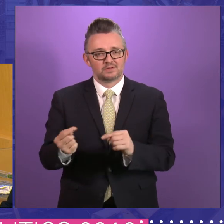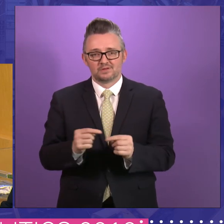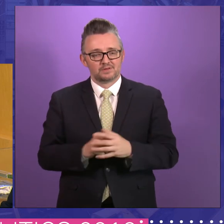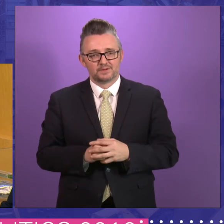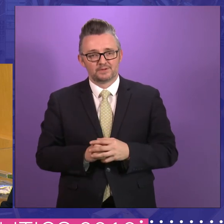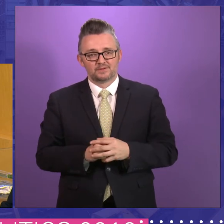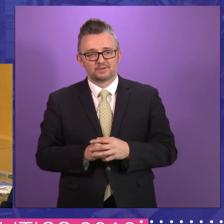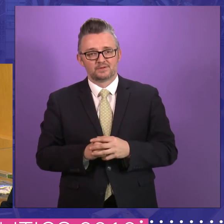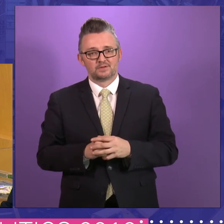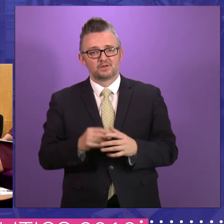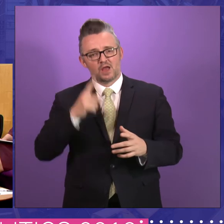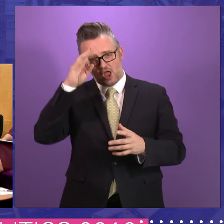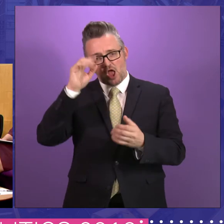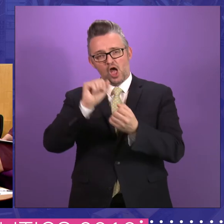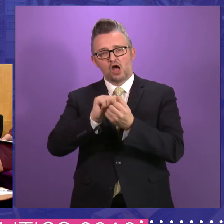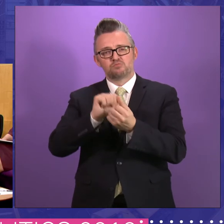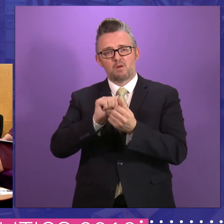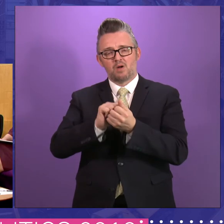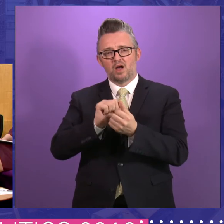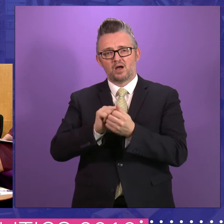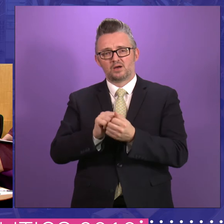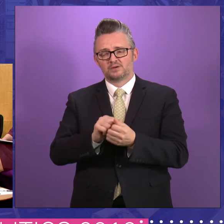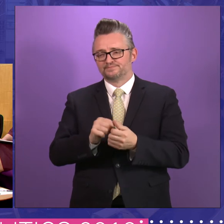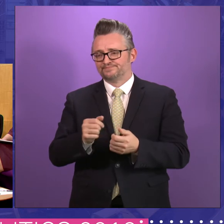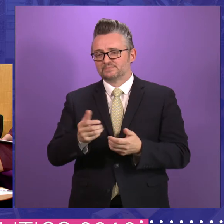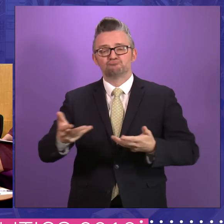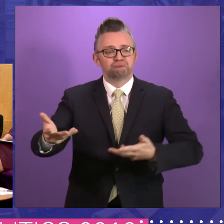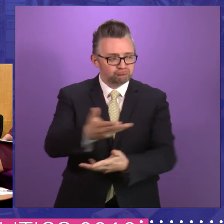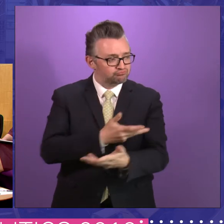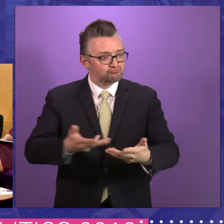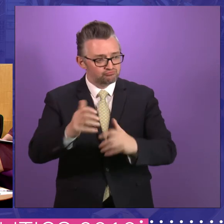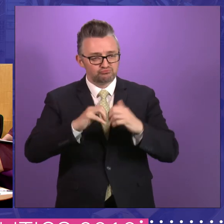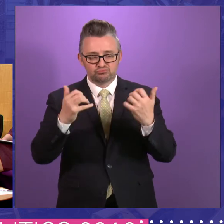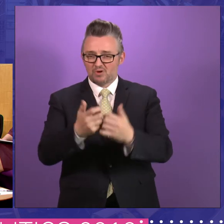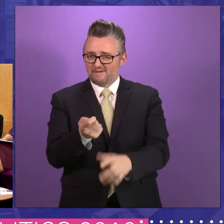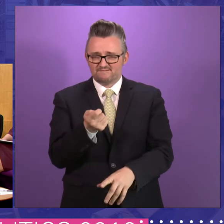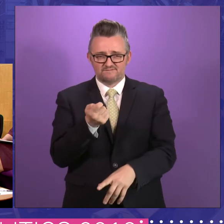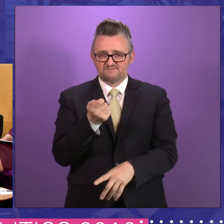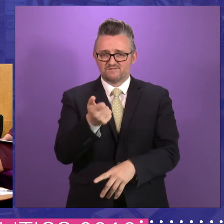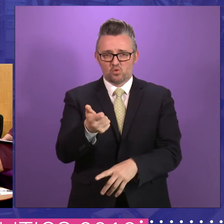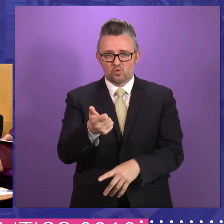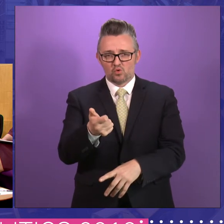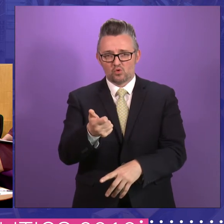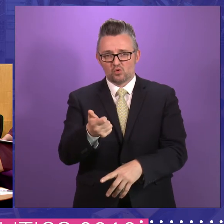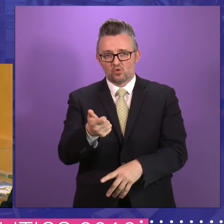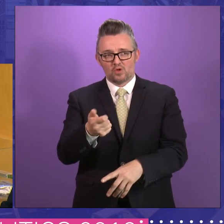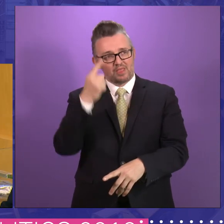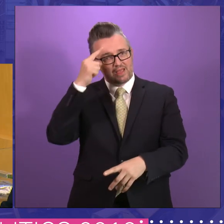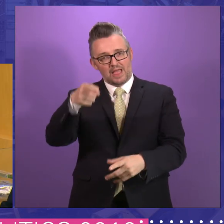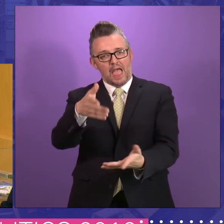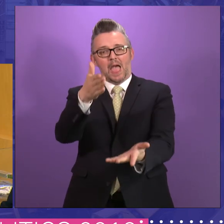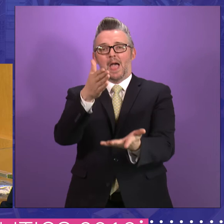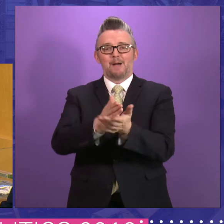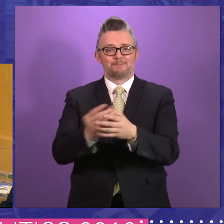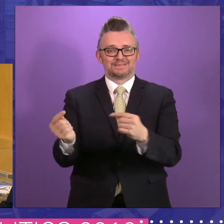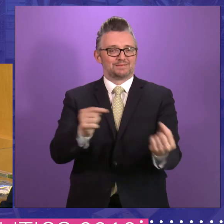I've never, I, I, I remember very, very few, um, discussions in this parliament in, in, in here that could have qualified as being a